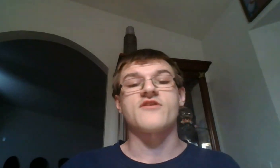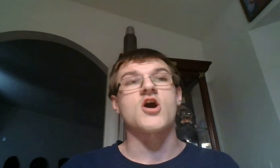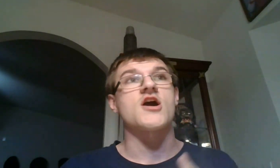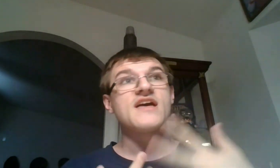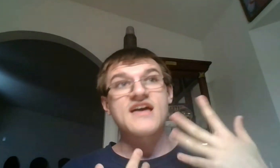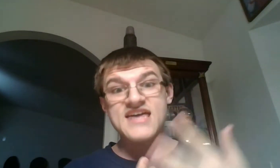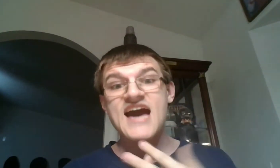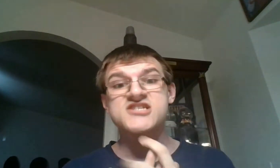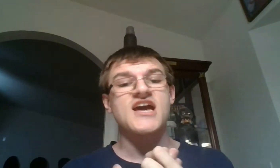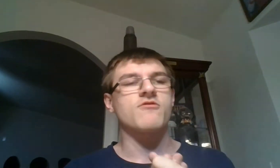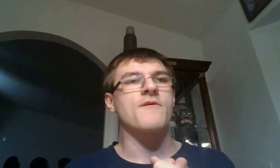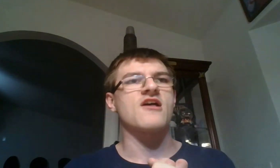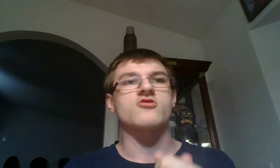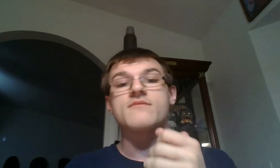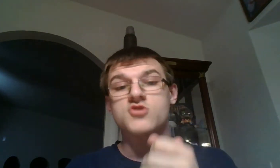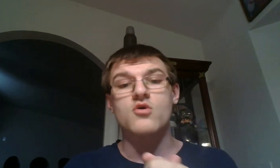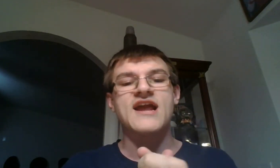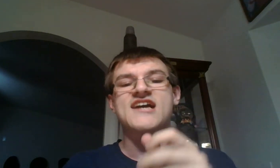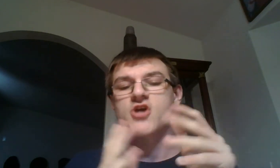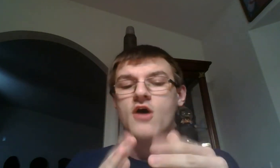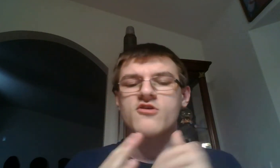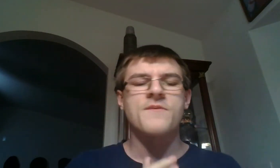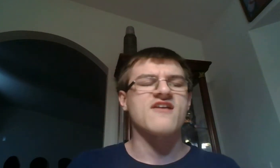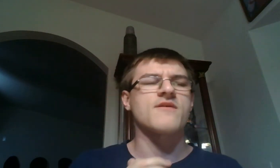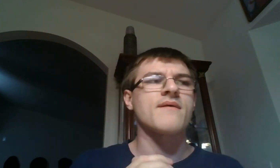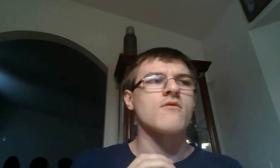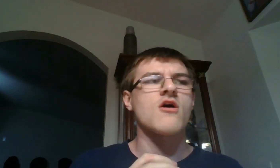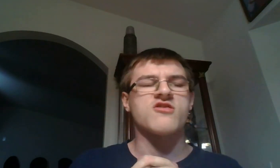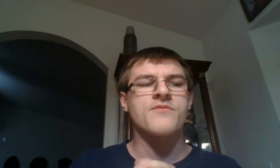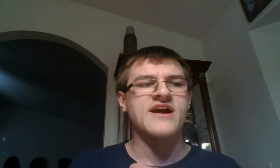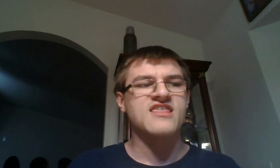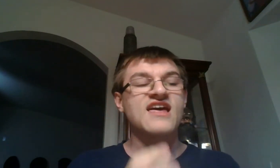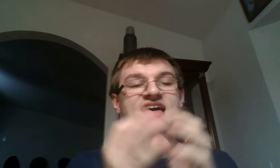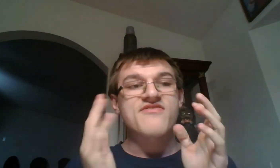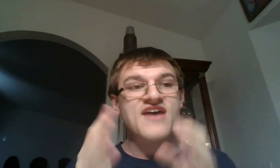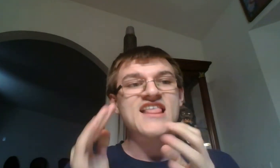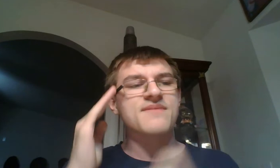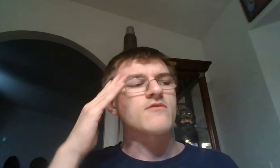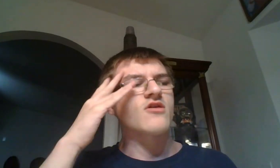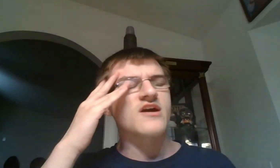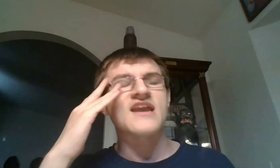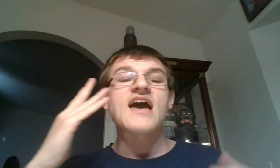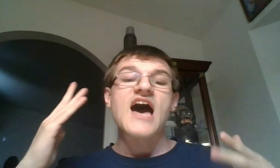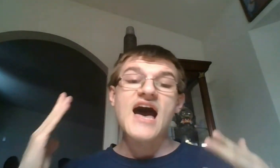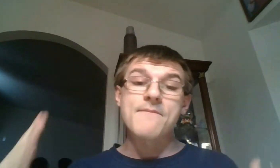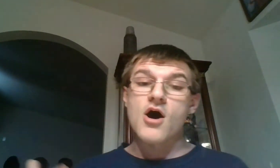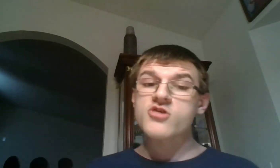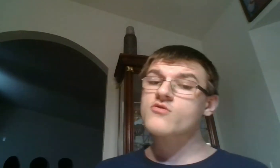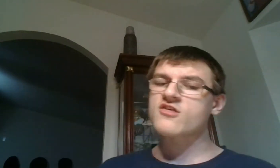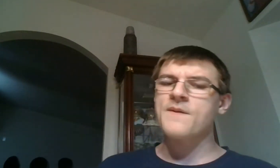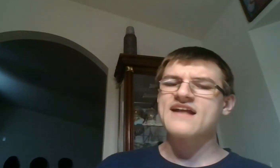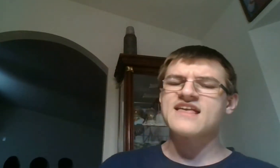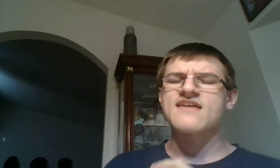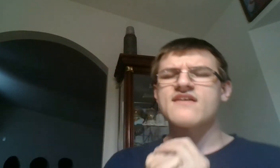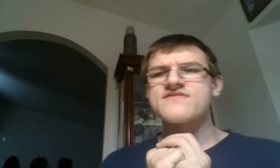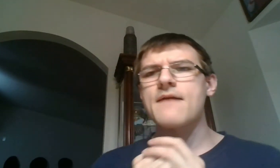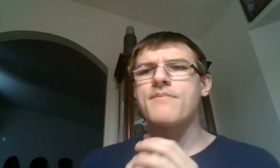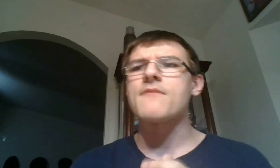car, Cash App sponsoring him, DoorDash, all the sponsors that Bubba Walsh brings. That's going to be really good. I'm also expecting that Bubba